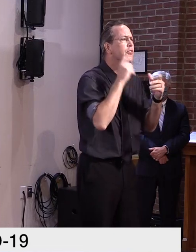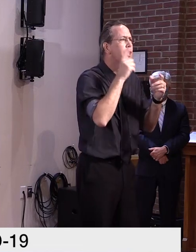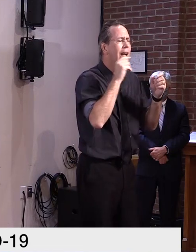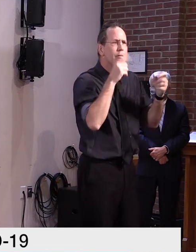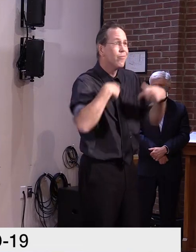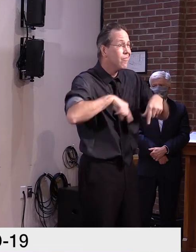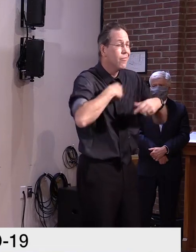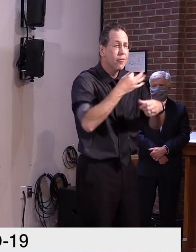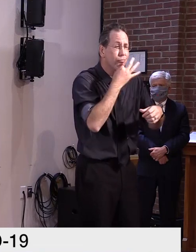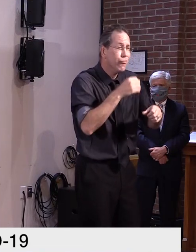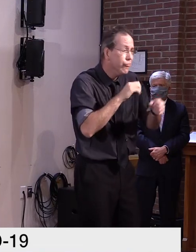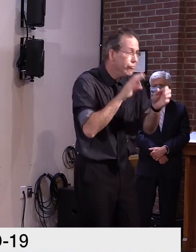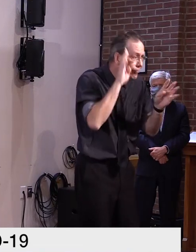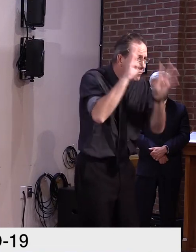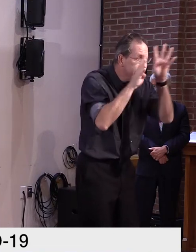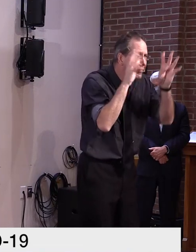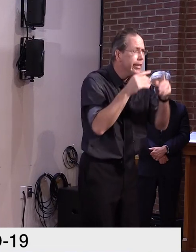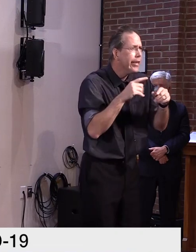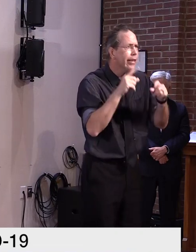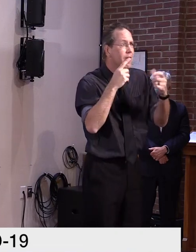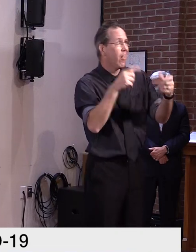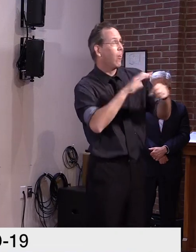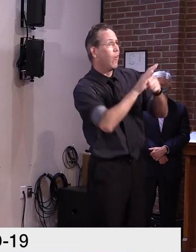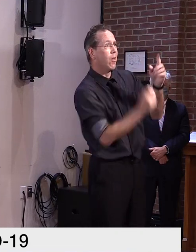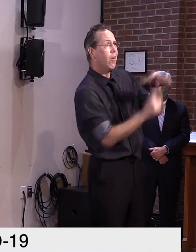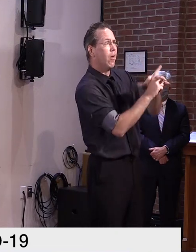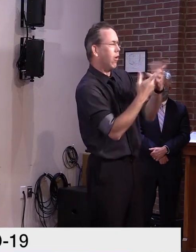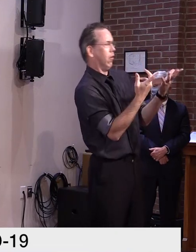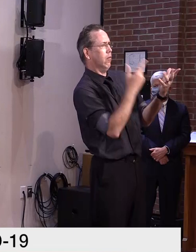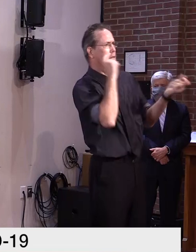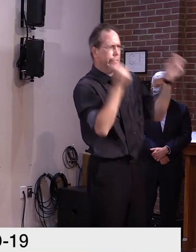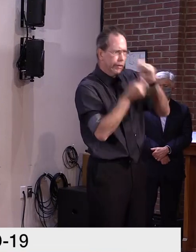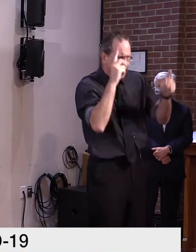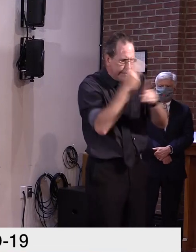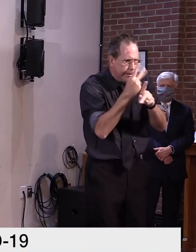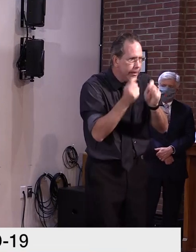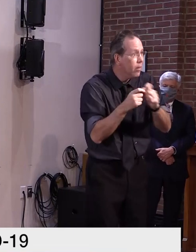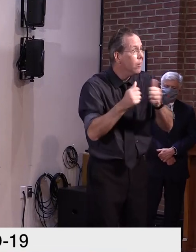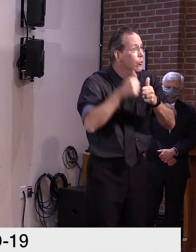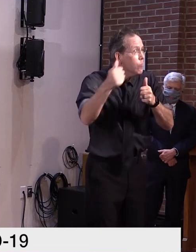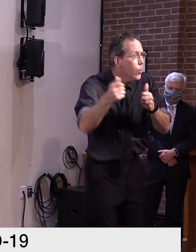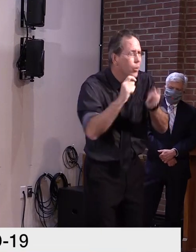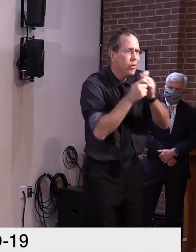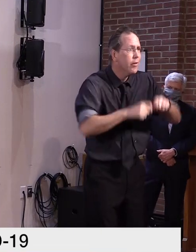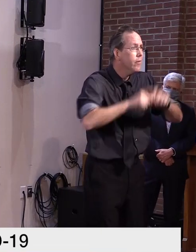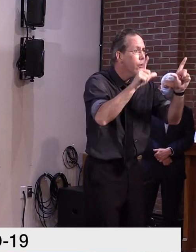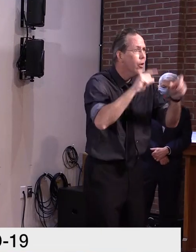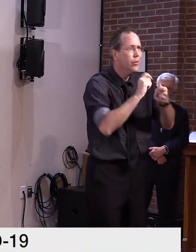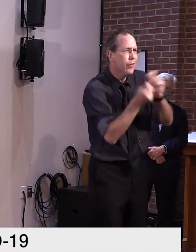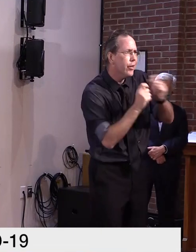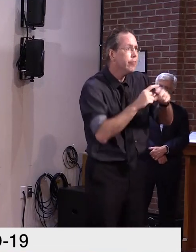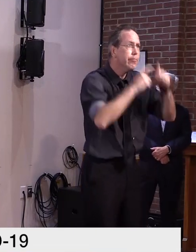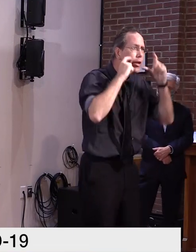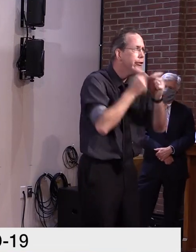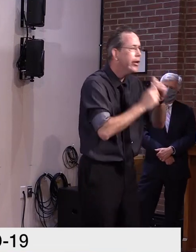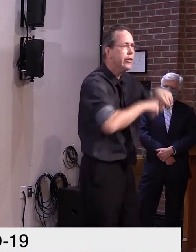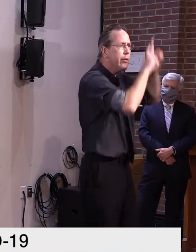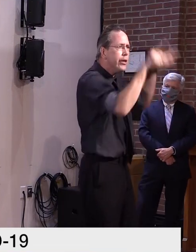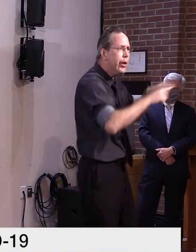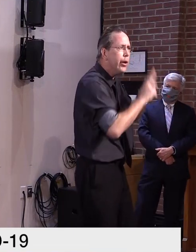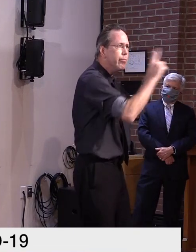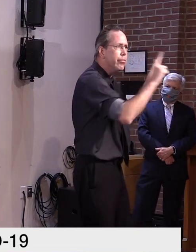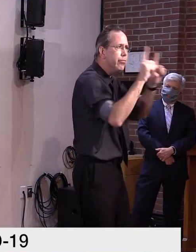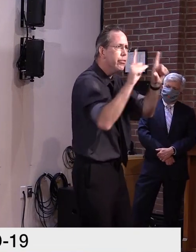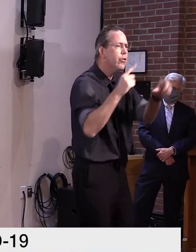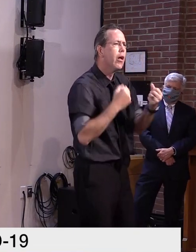We're seeing entrepreneurs find new opportunities and businesses finding creative ways to serve customers that will be used